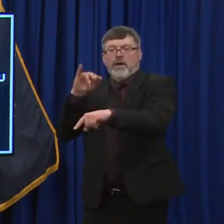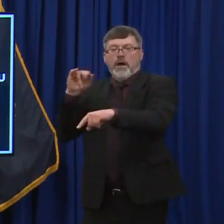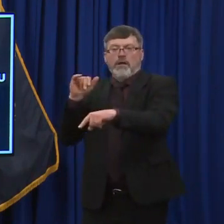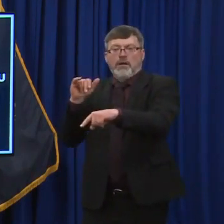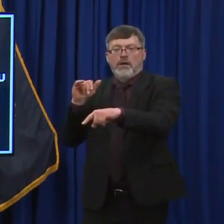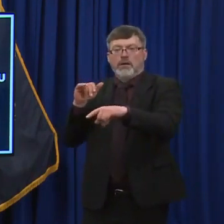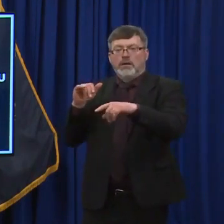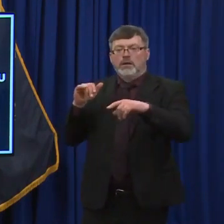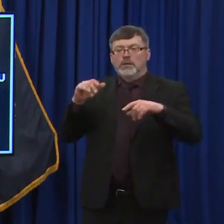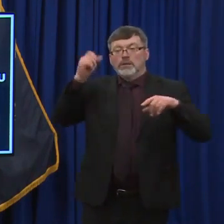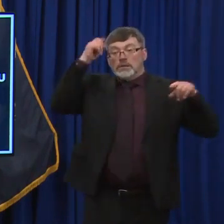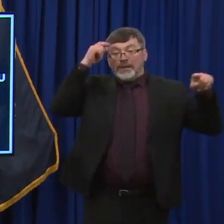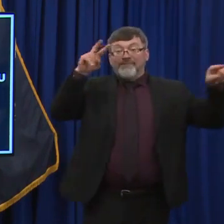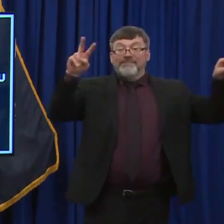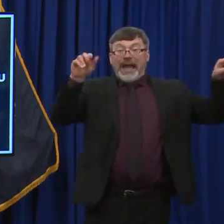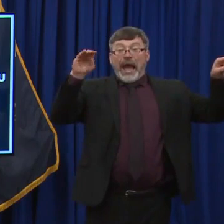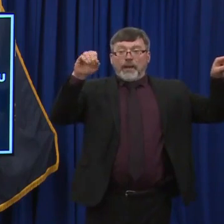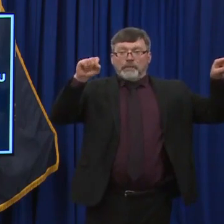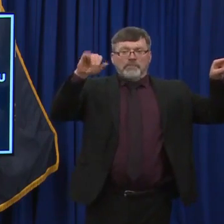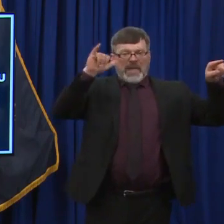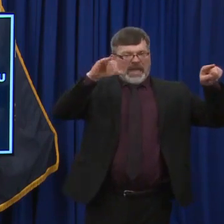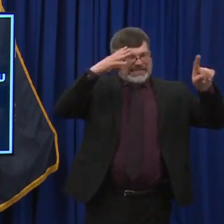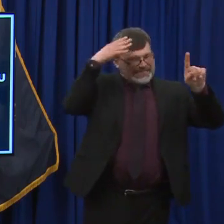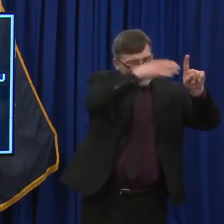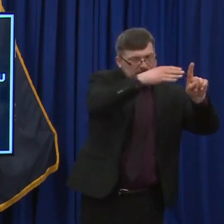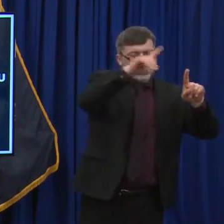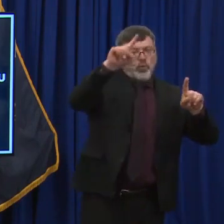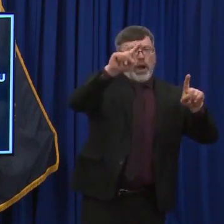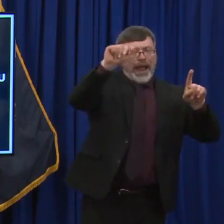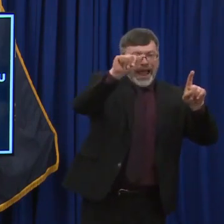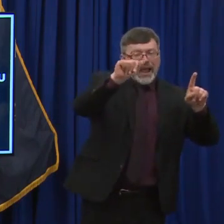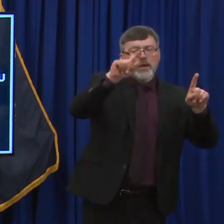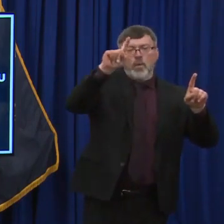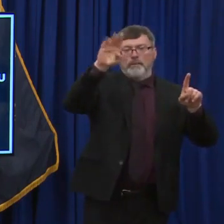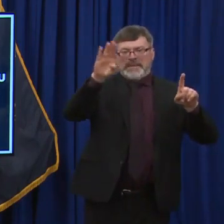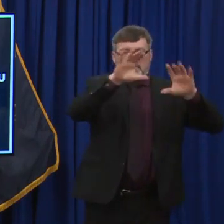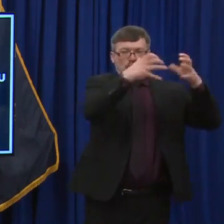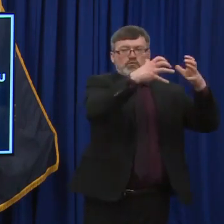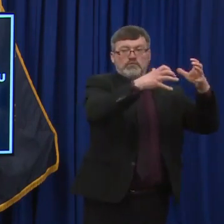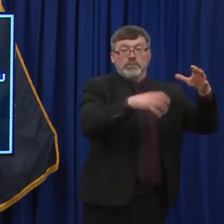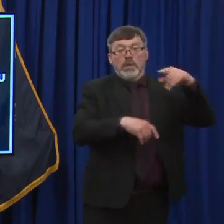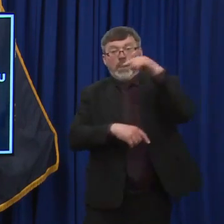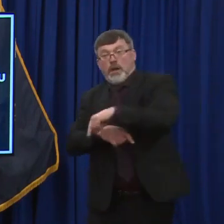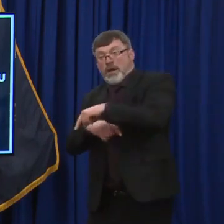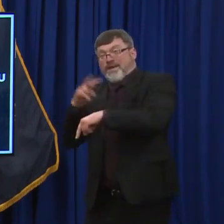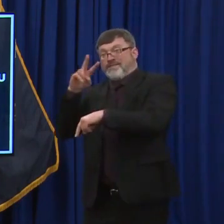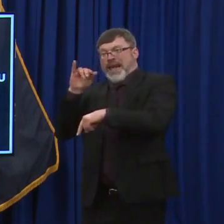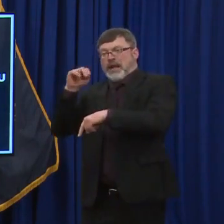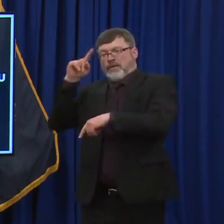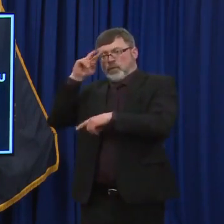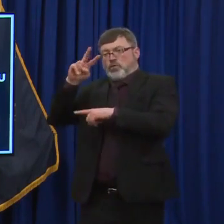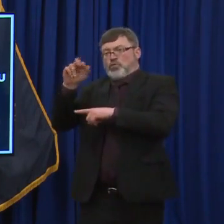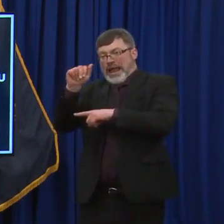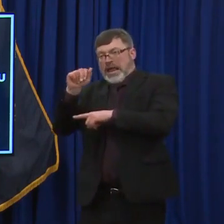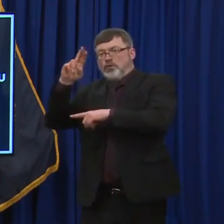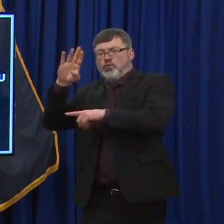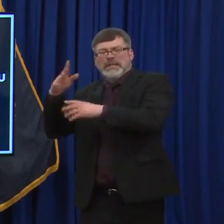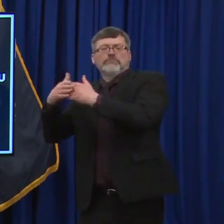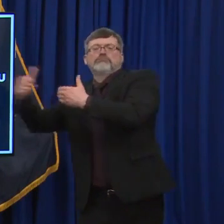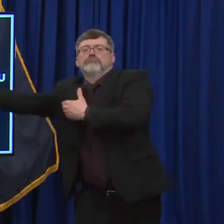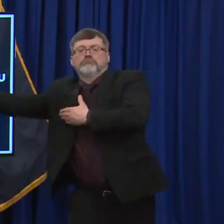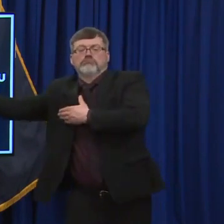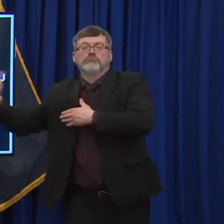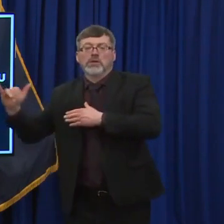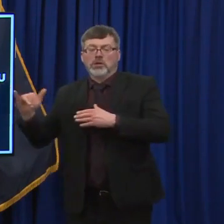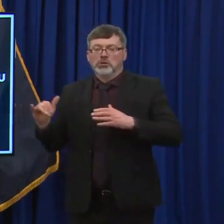and those first shots, those are, those final first shots are really being administered this week and next week, so there's not even a whole lot of chance to move folks up, just because